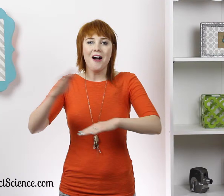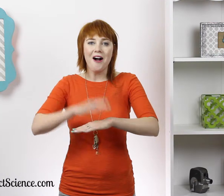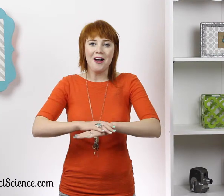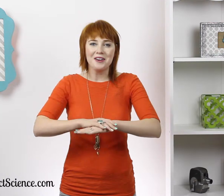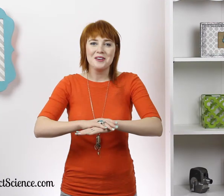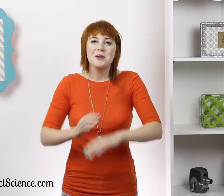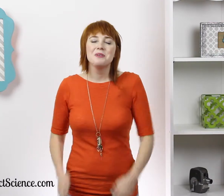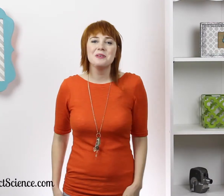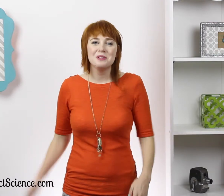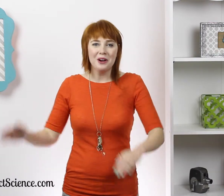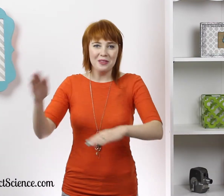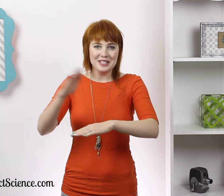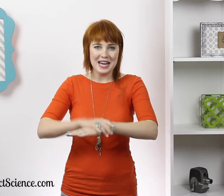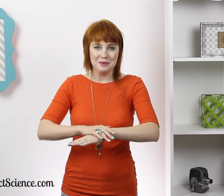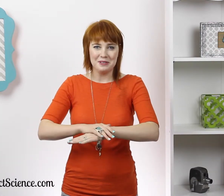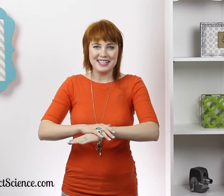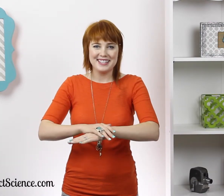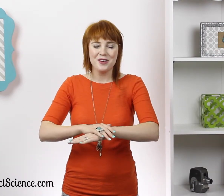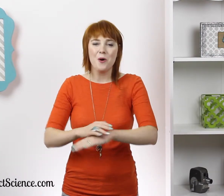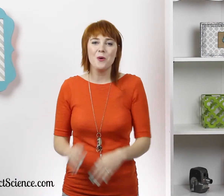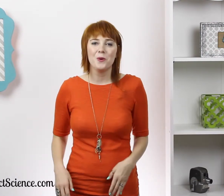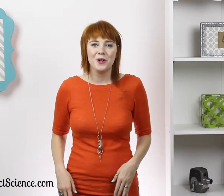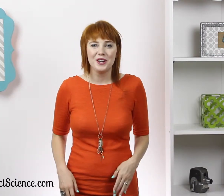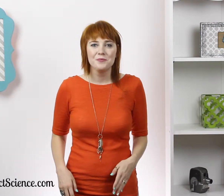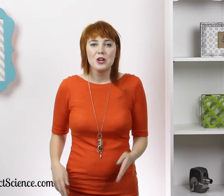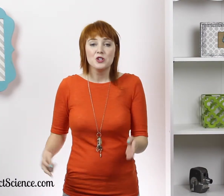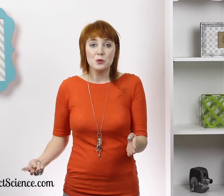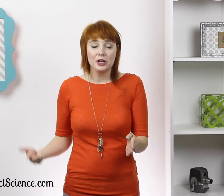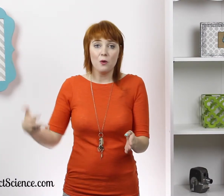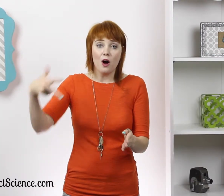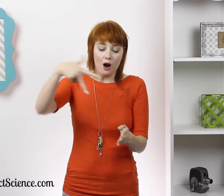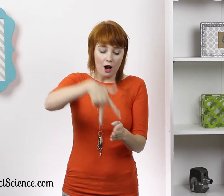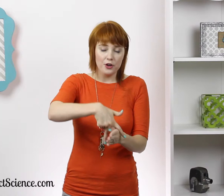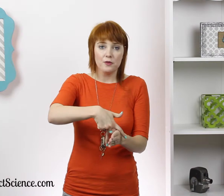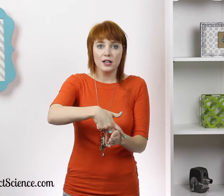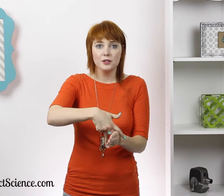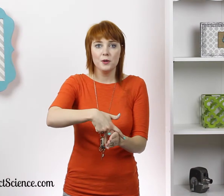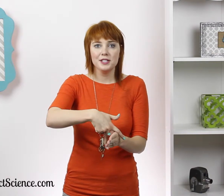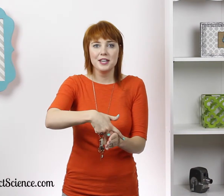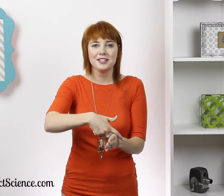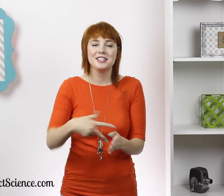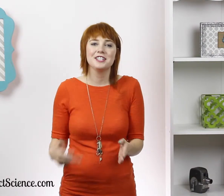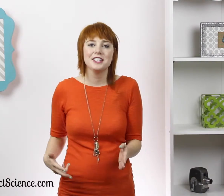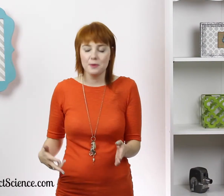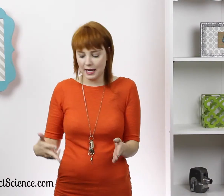on. Put the book on the table please. Or do you want to go on your rocking horse? To teach this way,